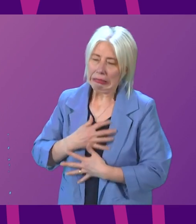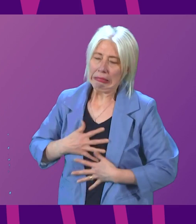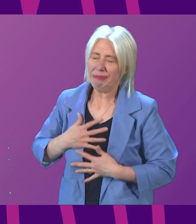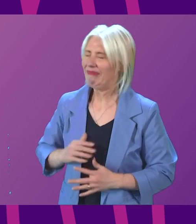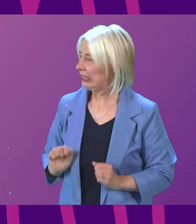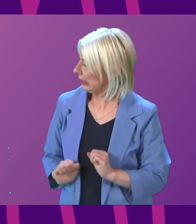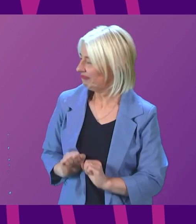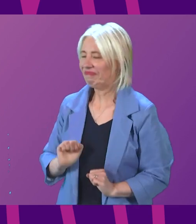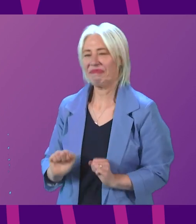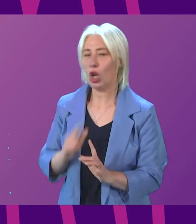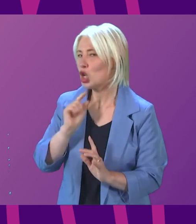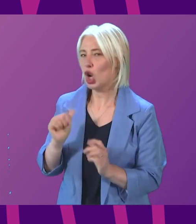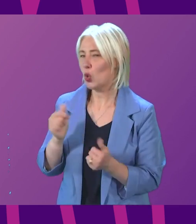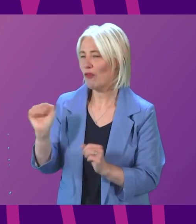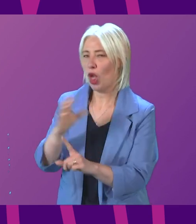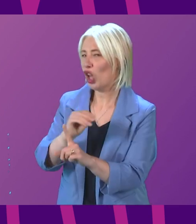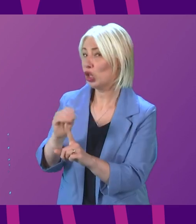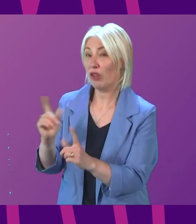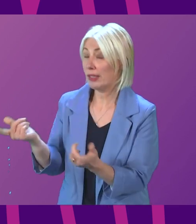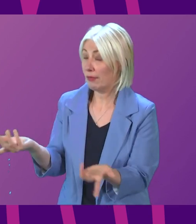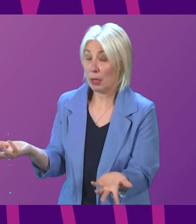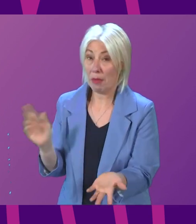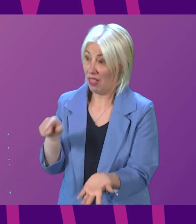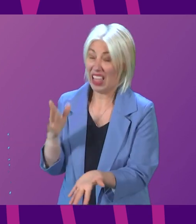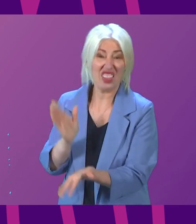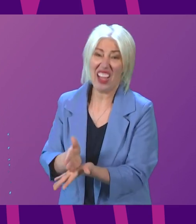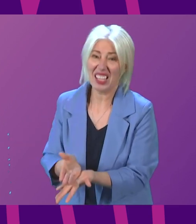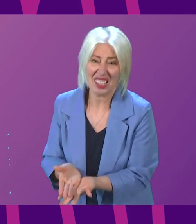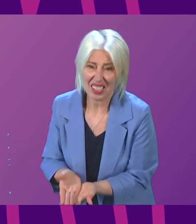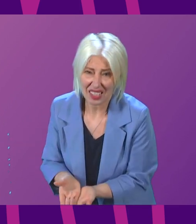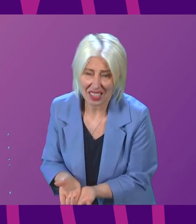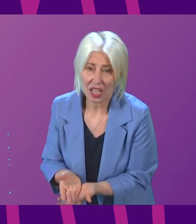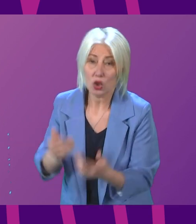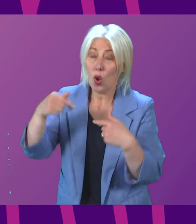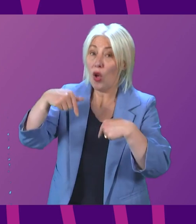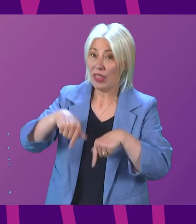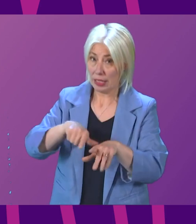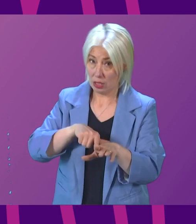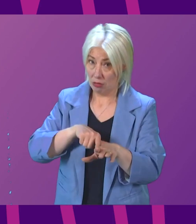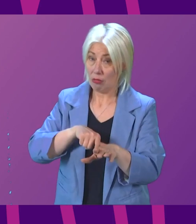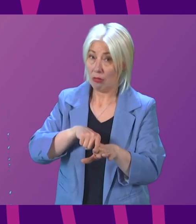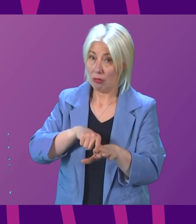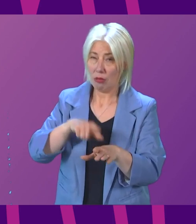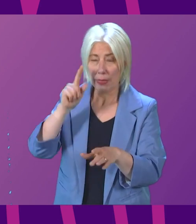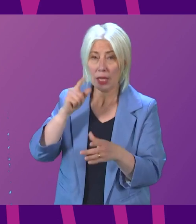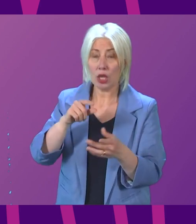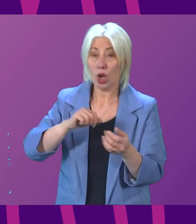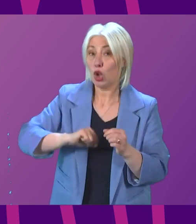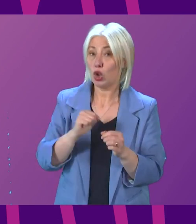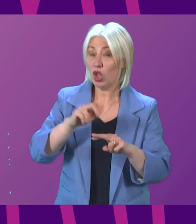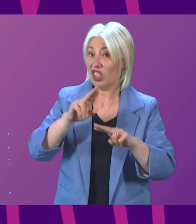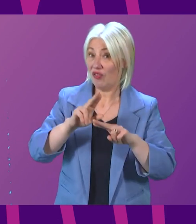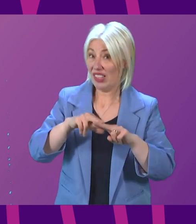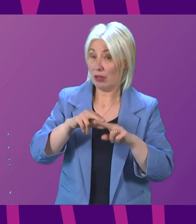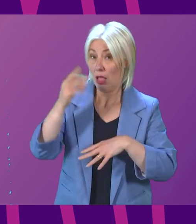inconvenient for the Conservatives, but they continue to be the facts. So this year, and I believe these are actually Scottish Fiscal Commission